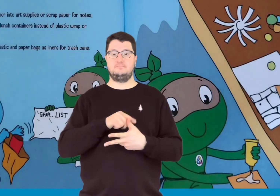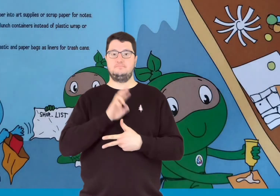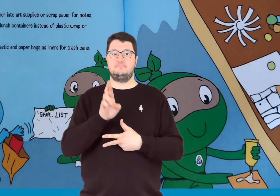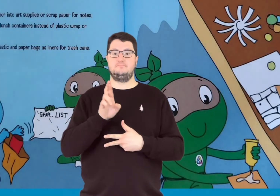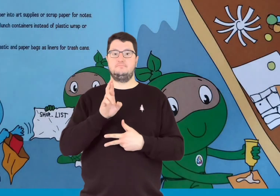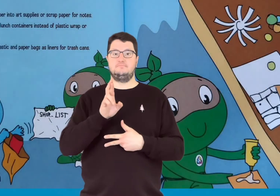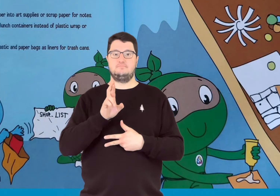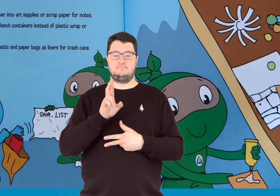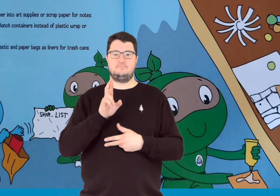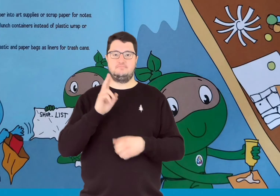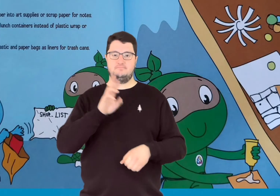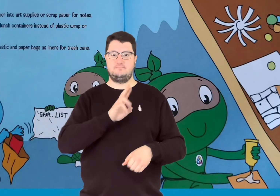Reuse.